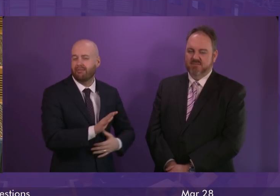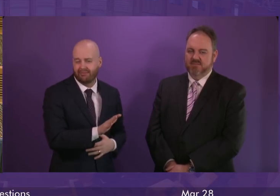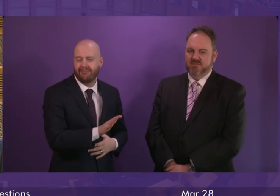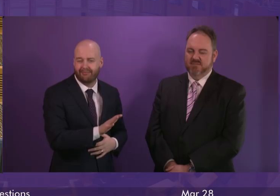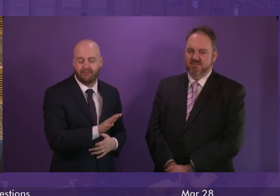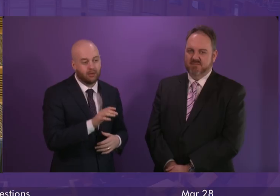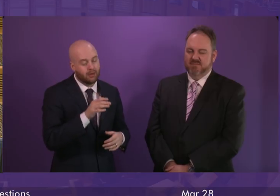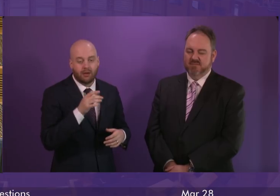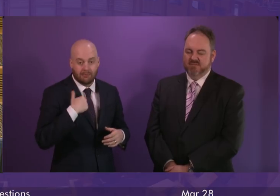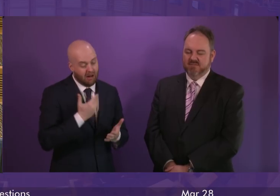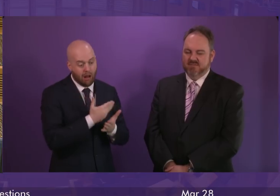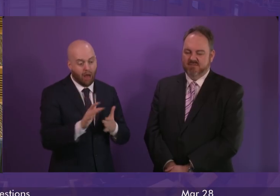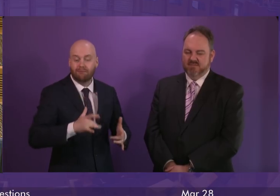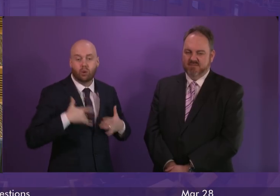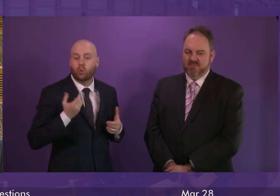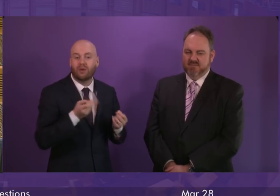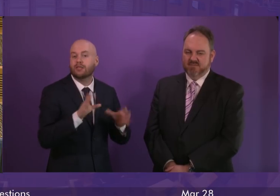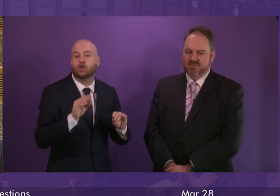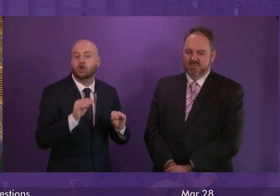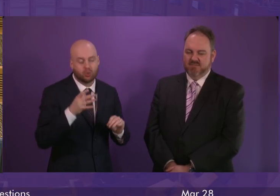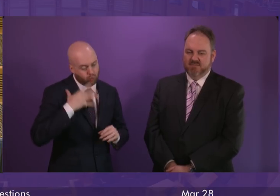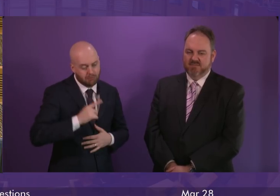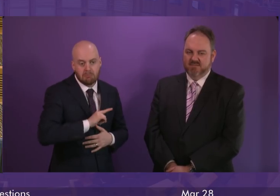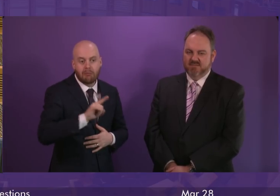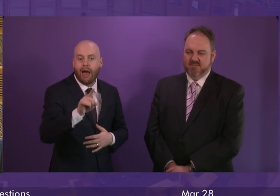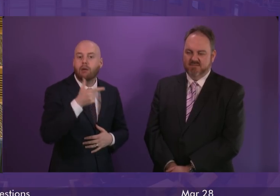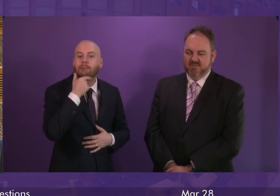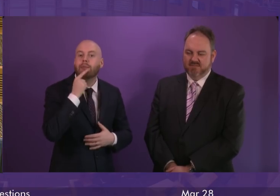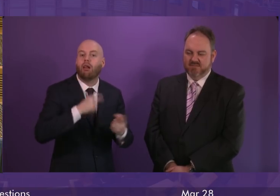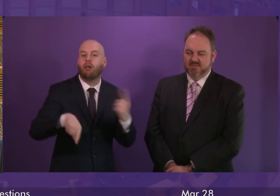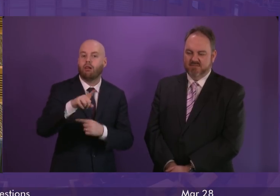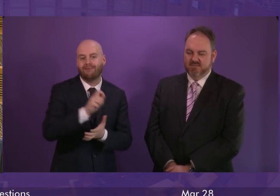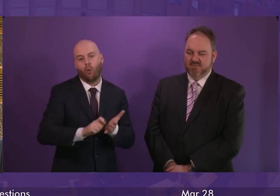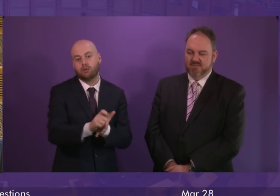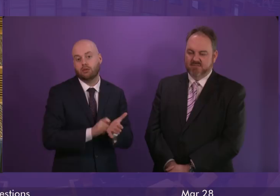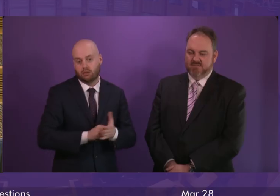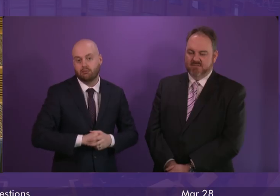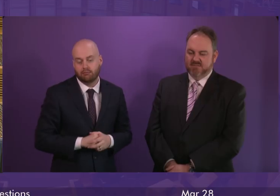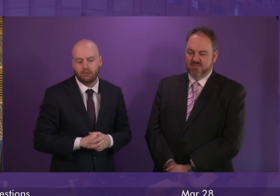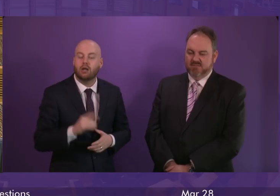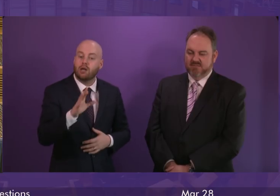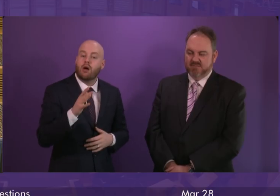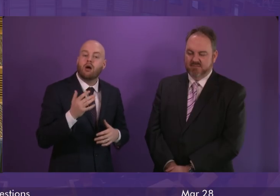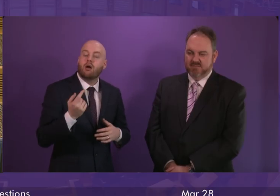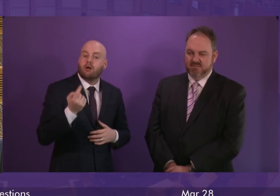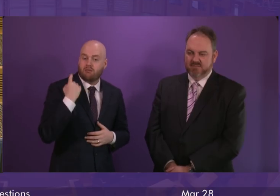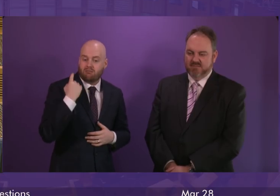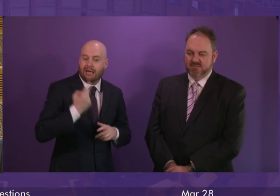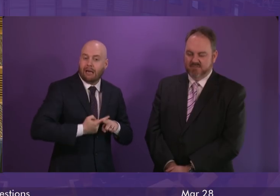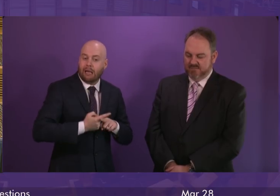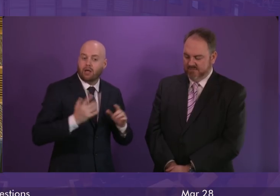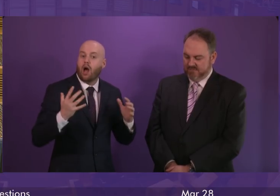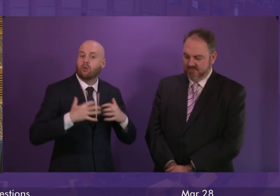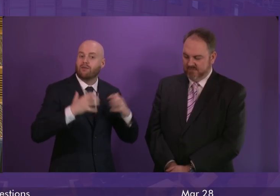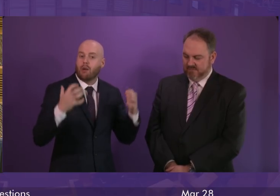interestingly, the House of Commons last night had the option to emphatically rule out